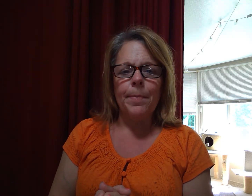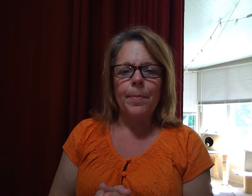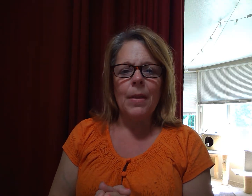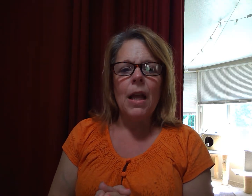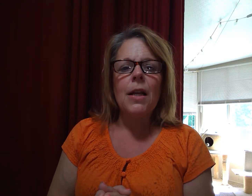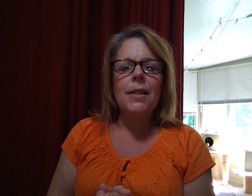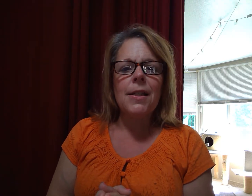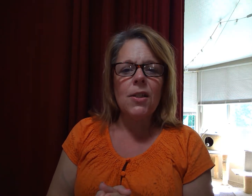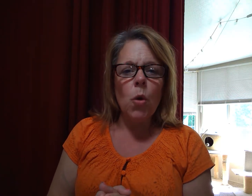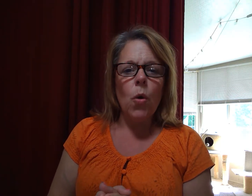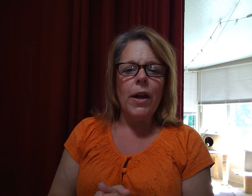Soy.